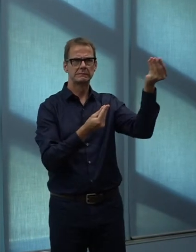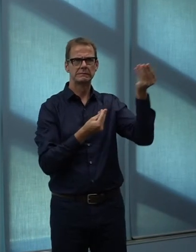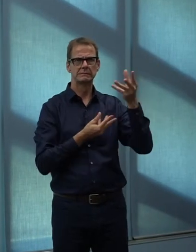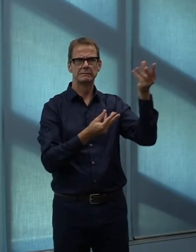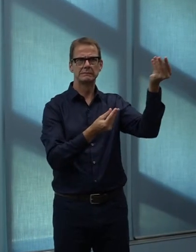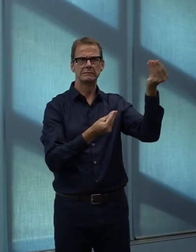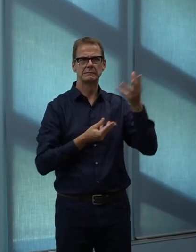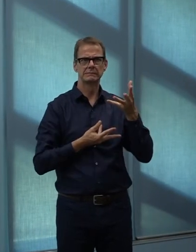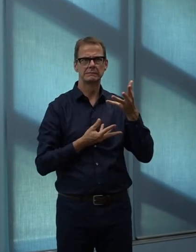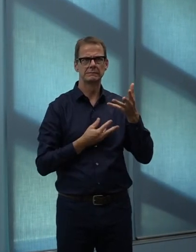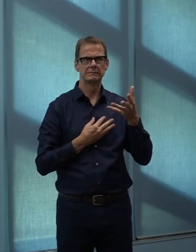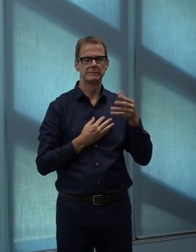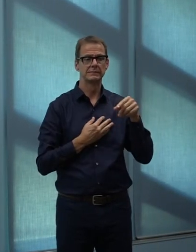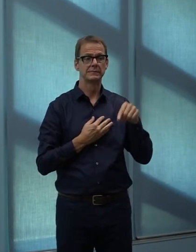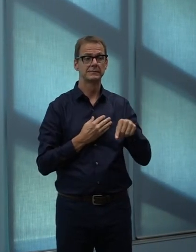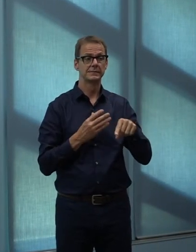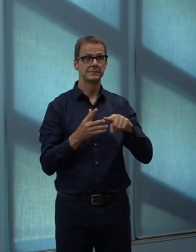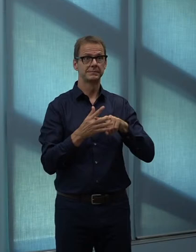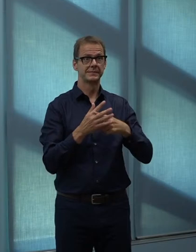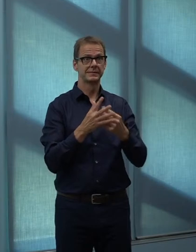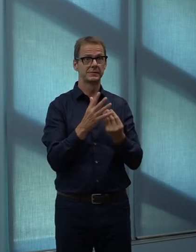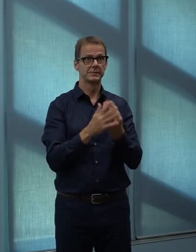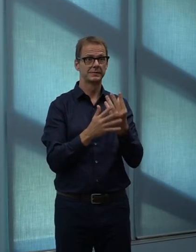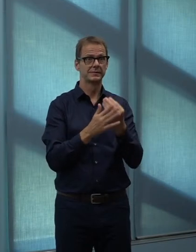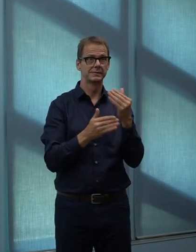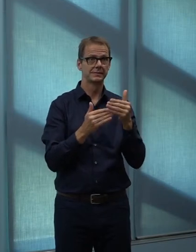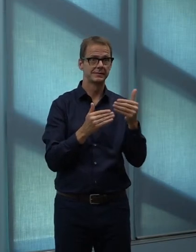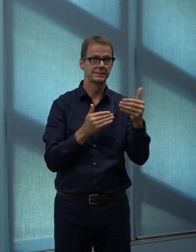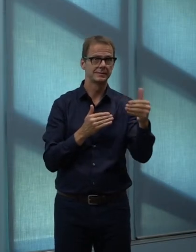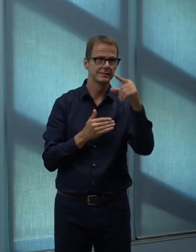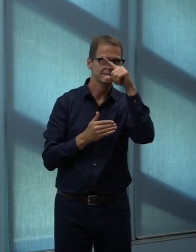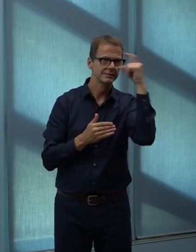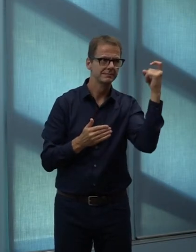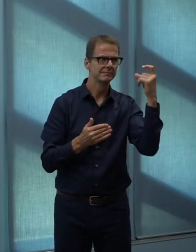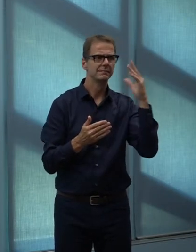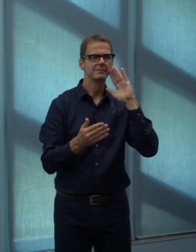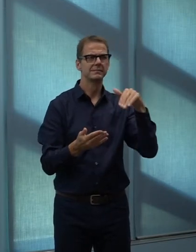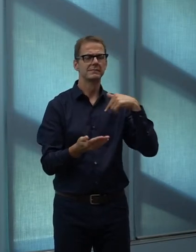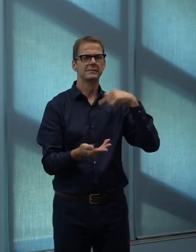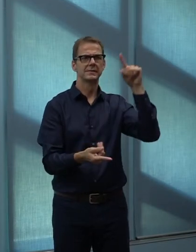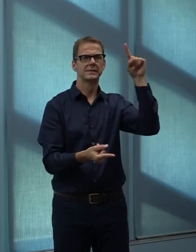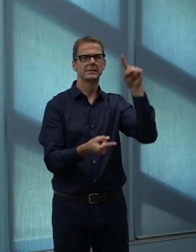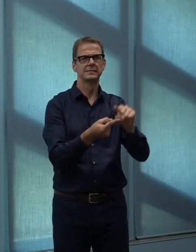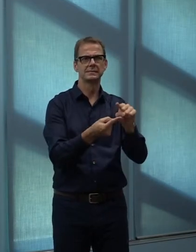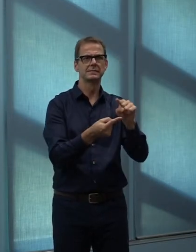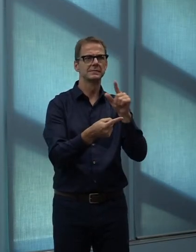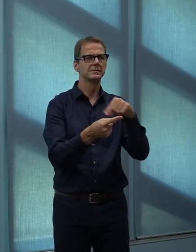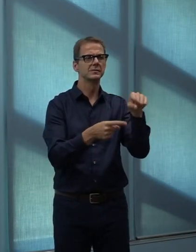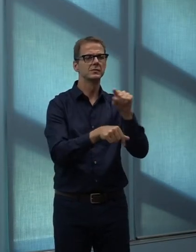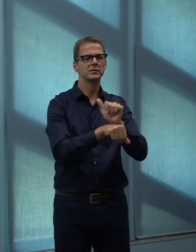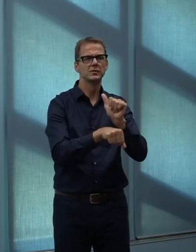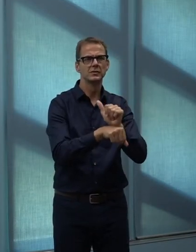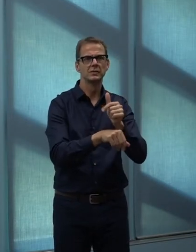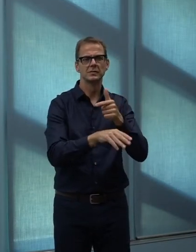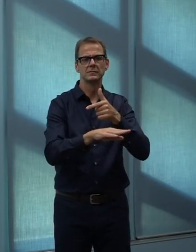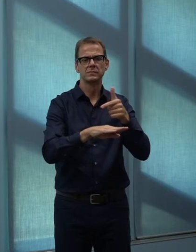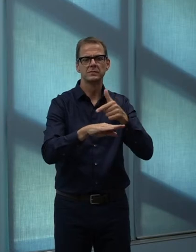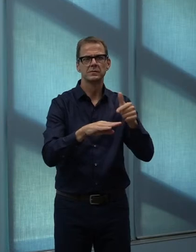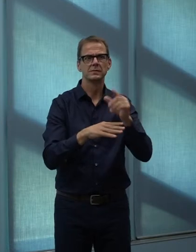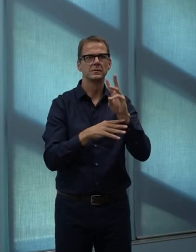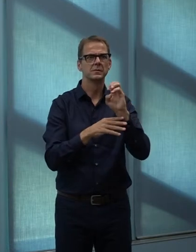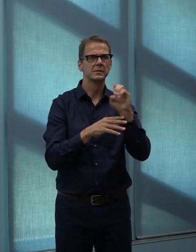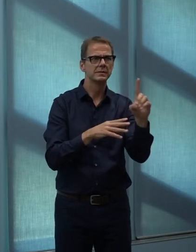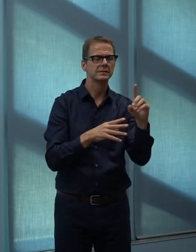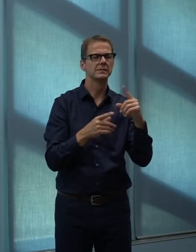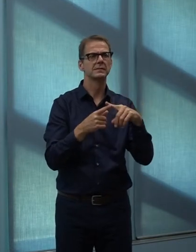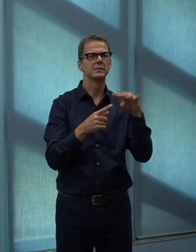this season due to financial impacts as a result of the COVID-19 pandemic, which required changes to staffing and service